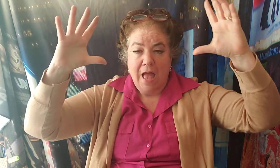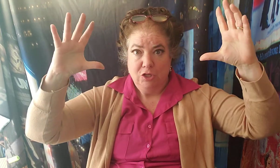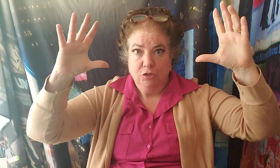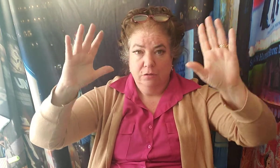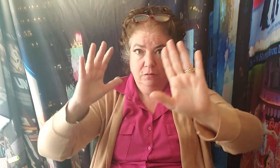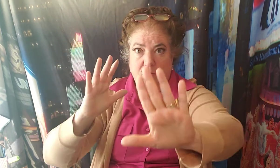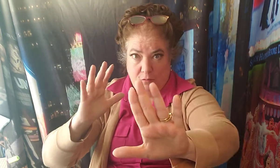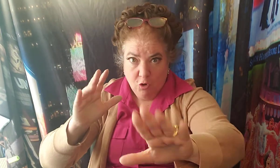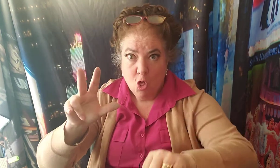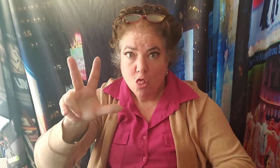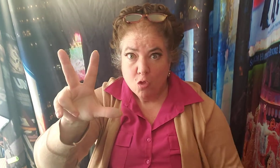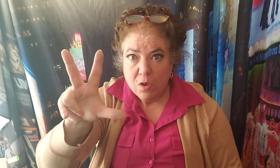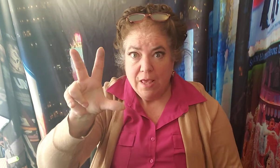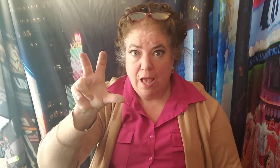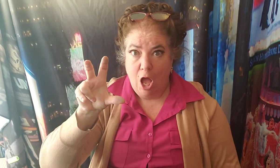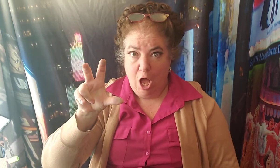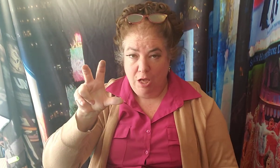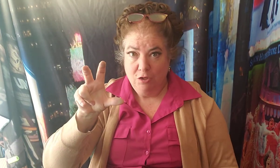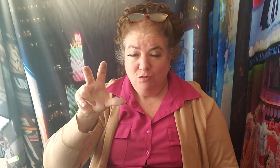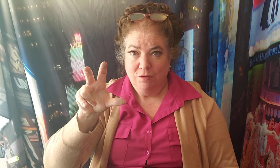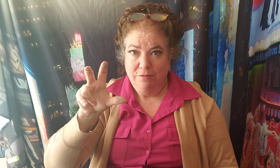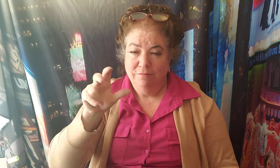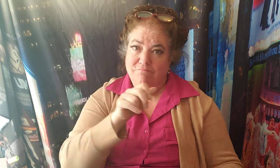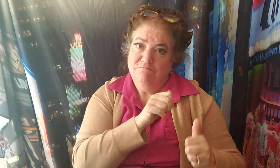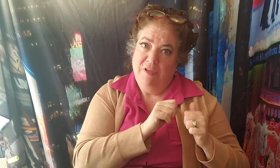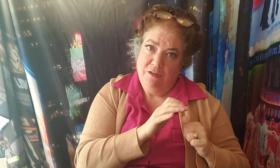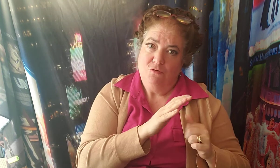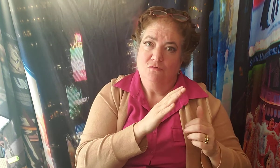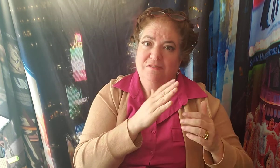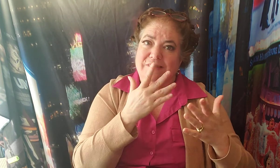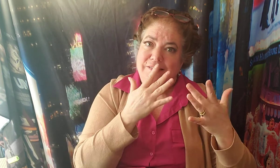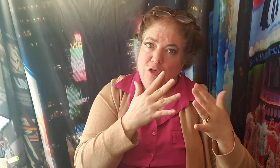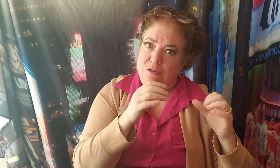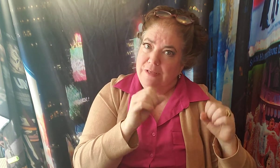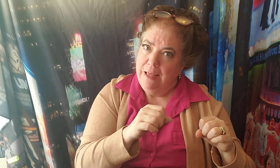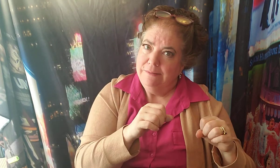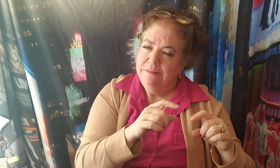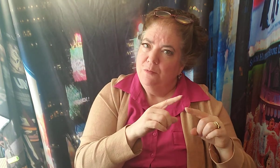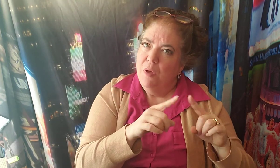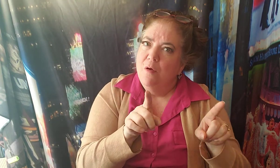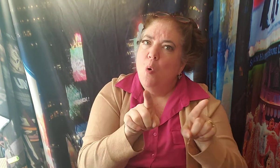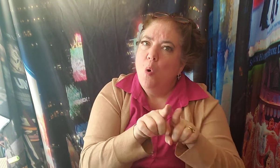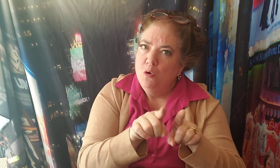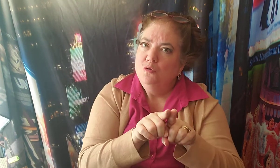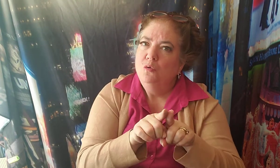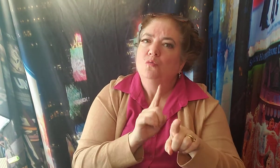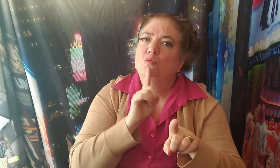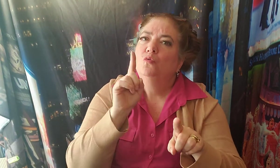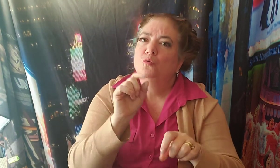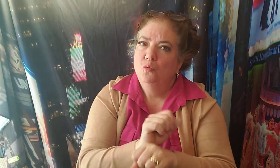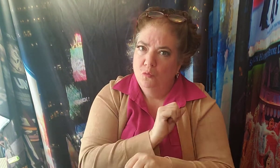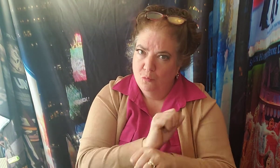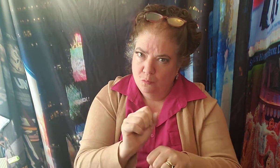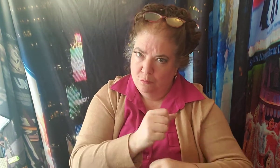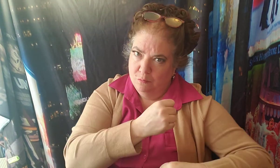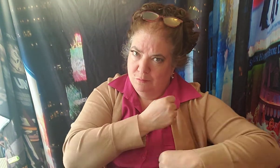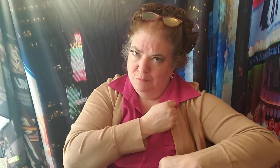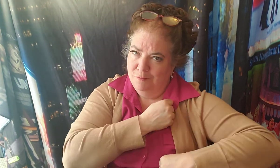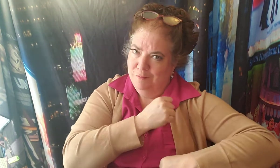were actors And singers But they were going to go To war These were people Who really Were not just acting For tonight